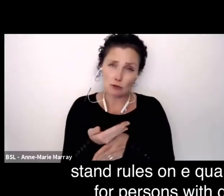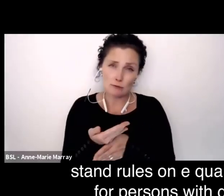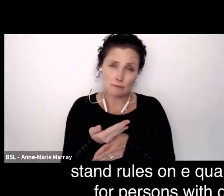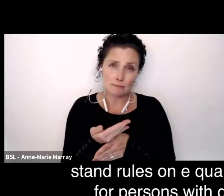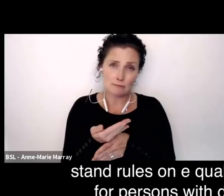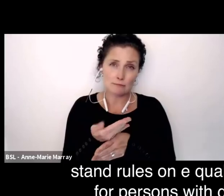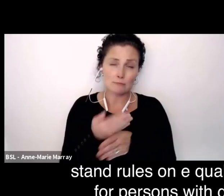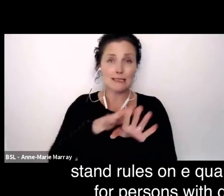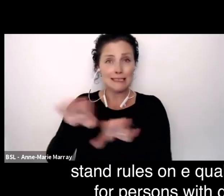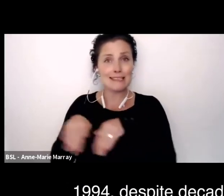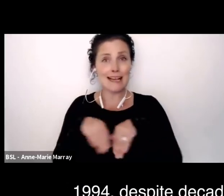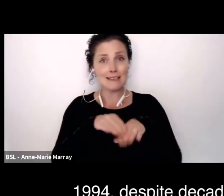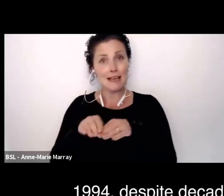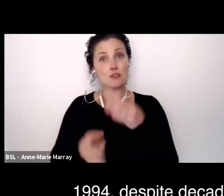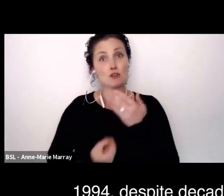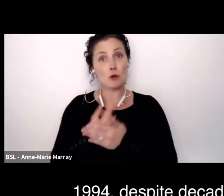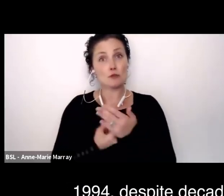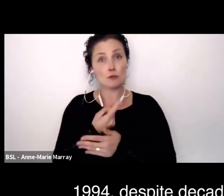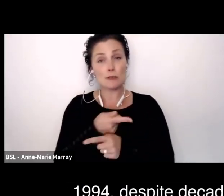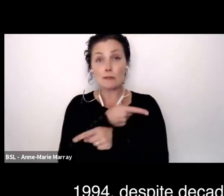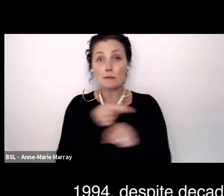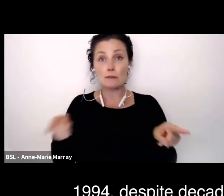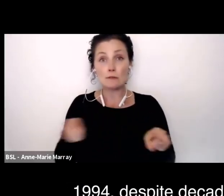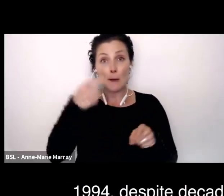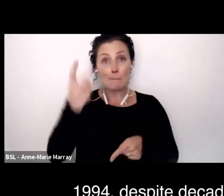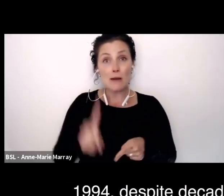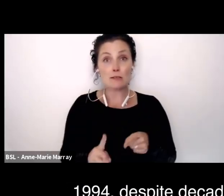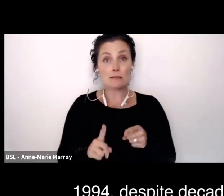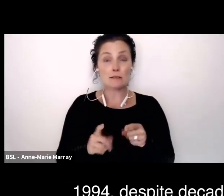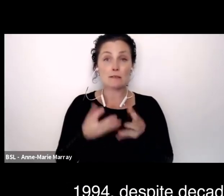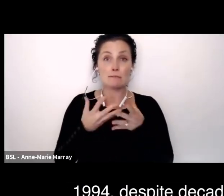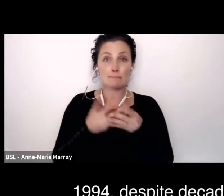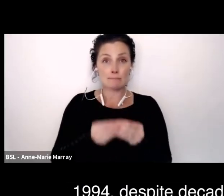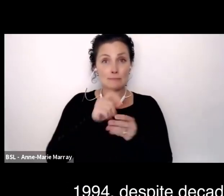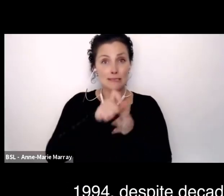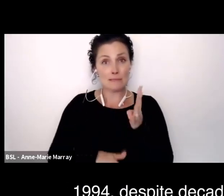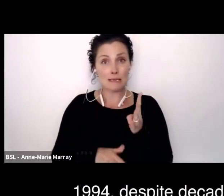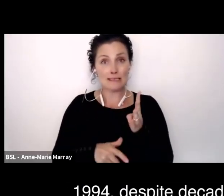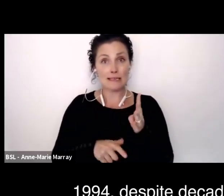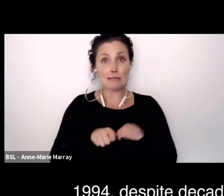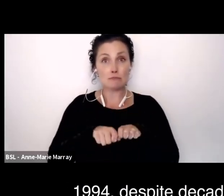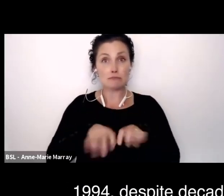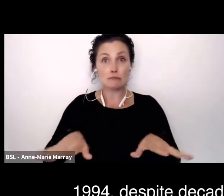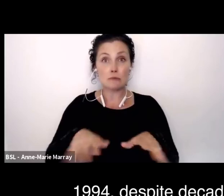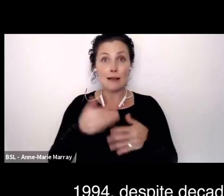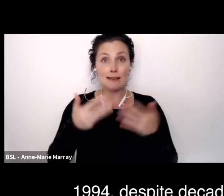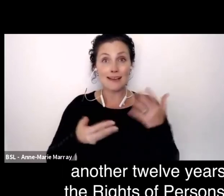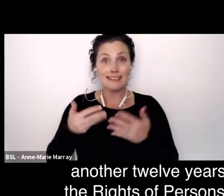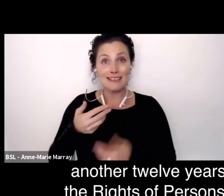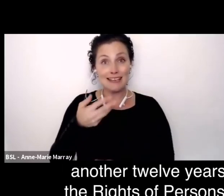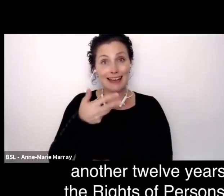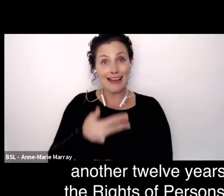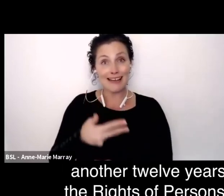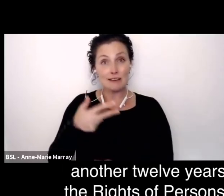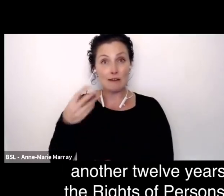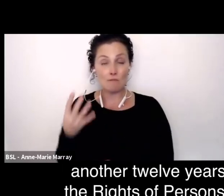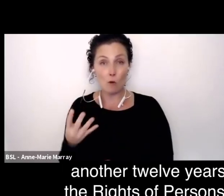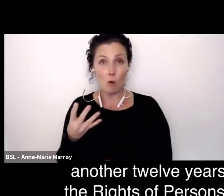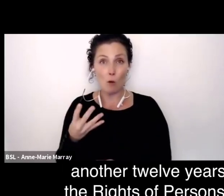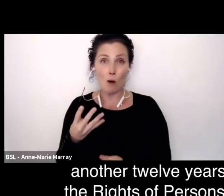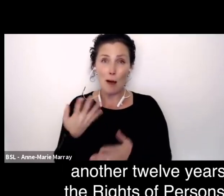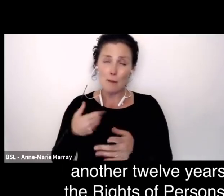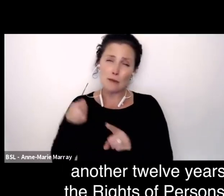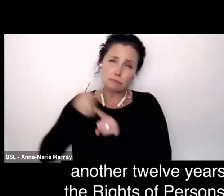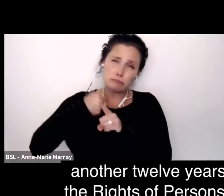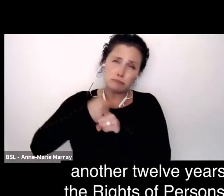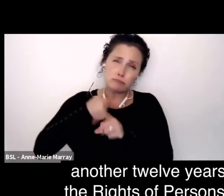opportunities for persons with disabilities that was published in 1994. Despite decades of campaigning and activism, we had to wait another